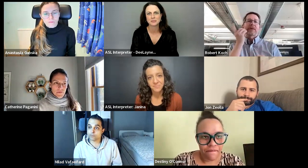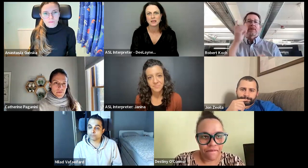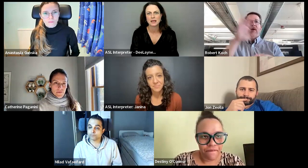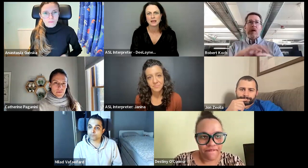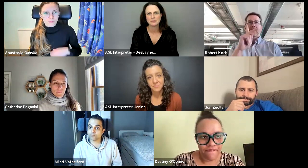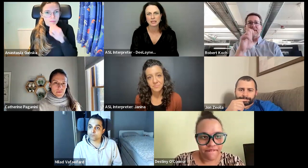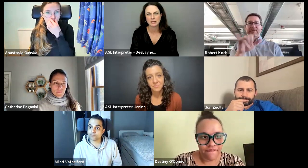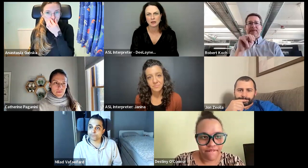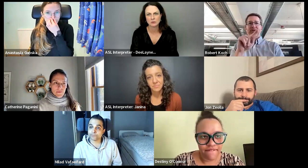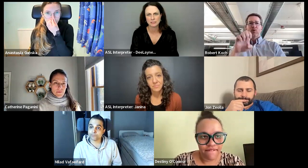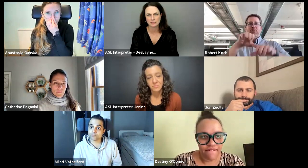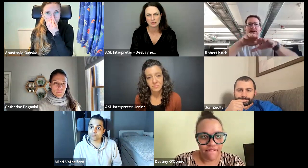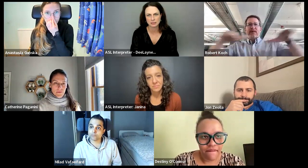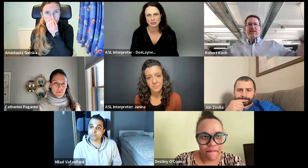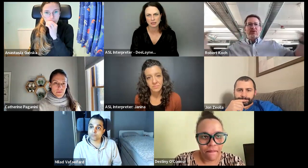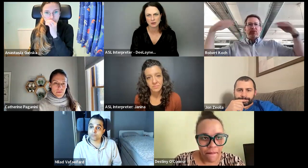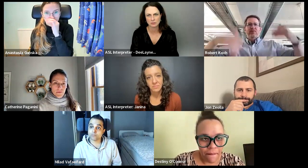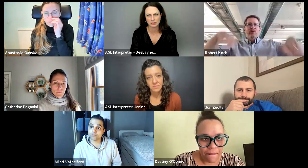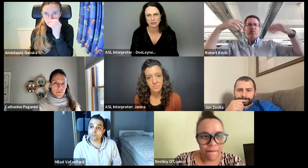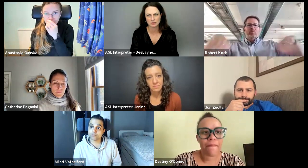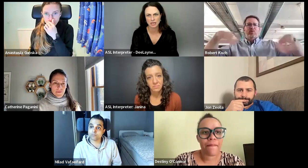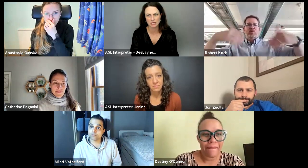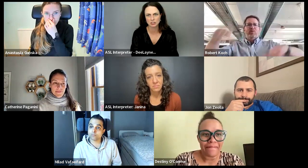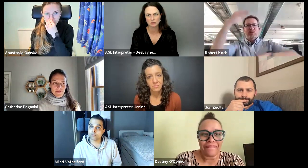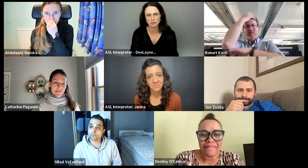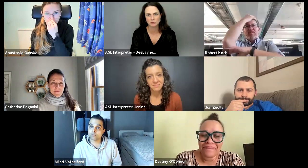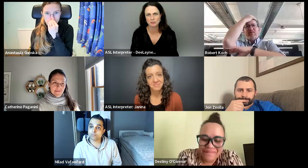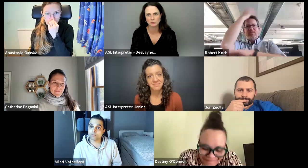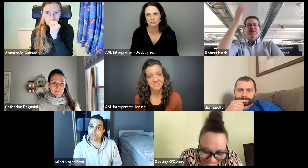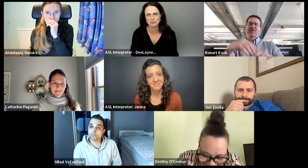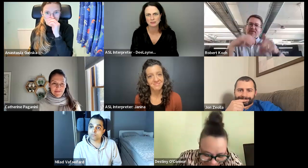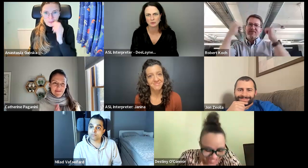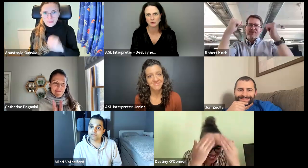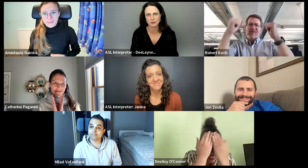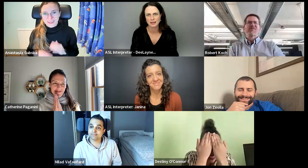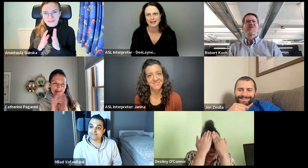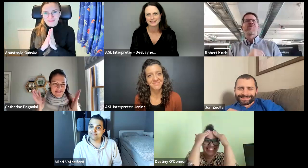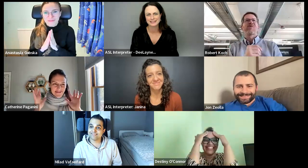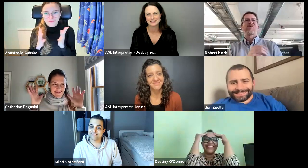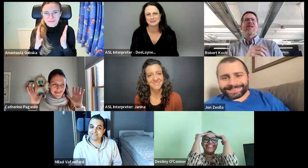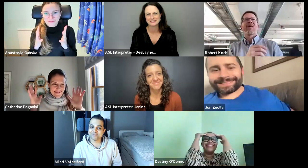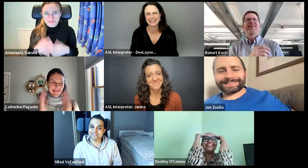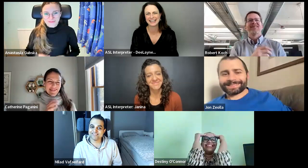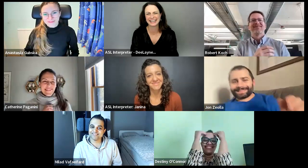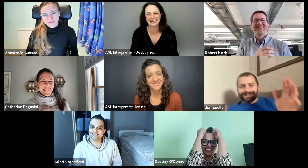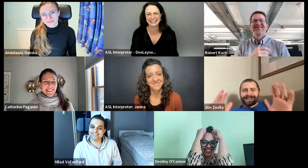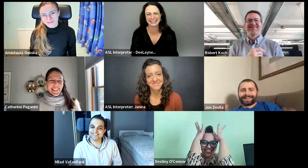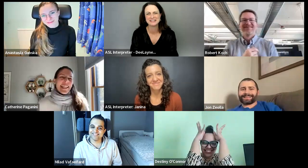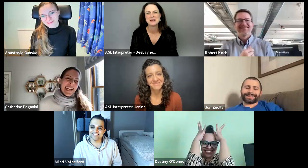Awesome. And the keynote, Destiny's on the keynote stage, which will be tremendous. So, that's awesome.